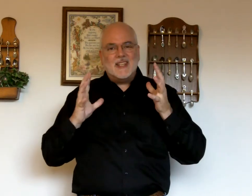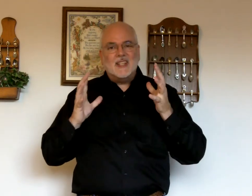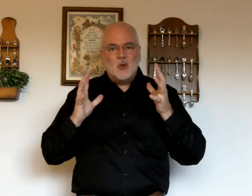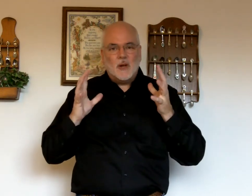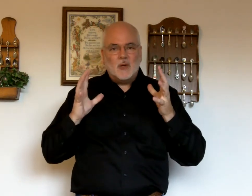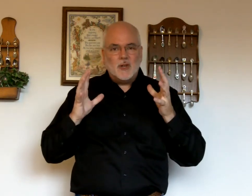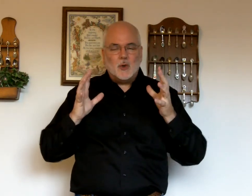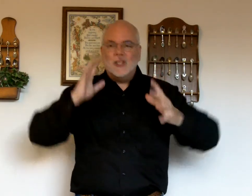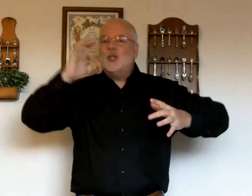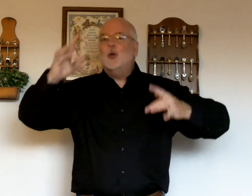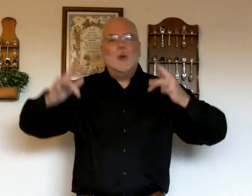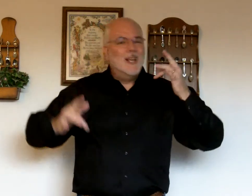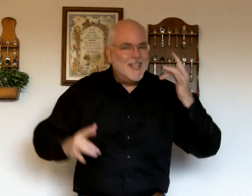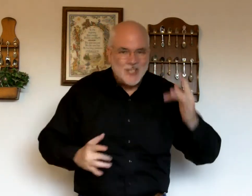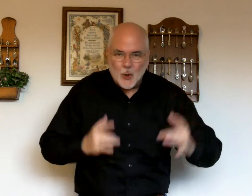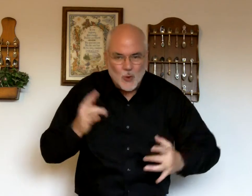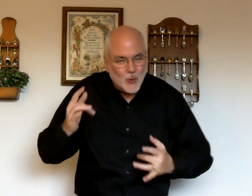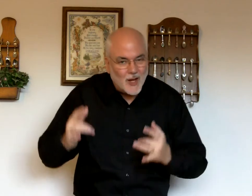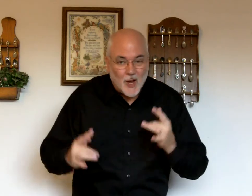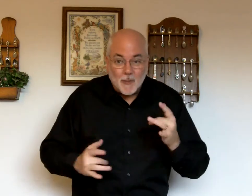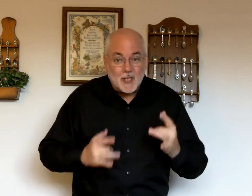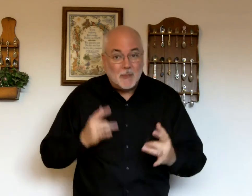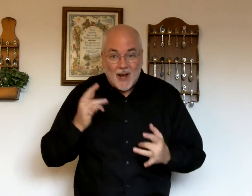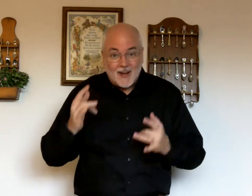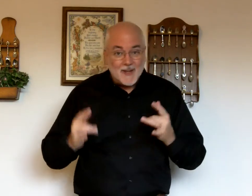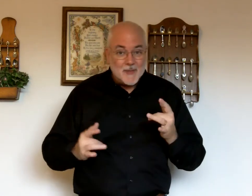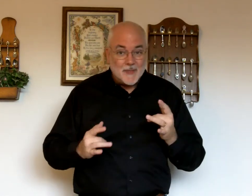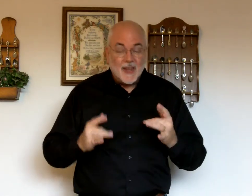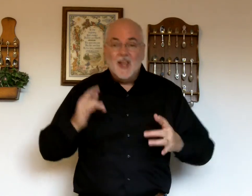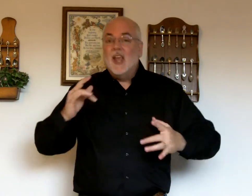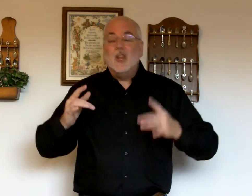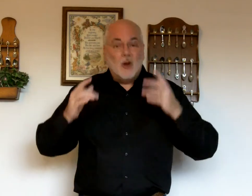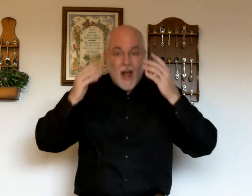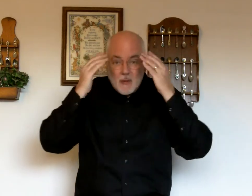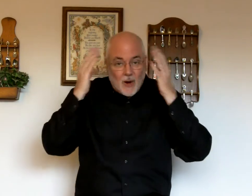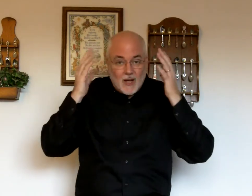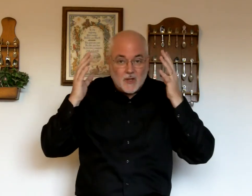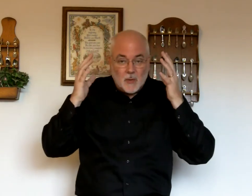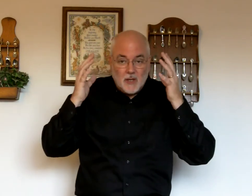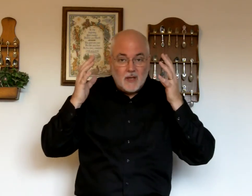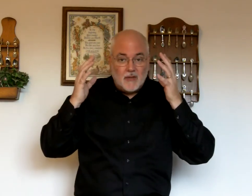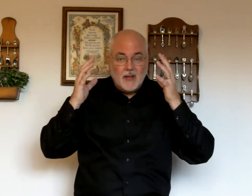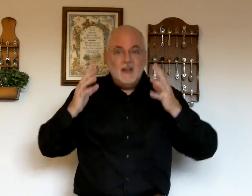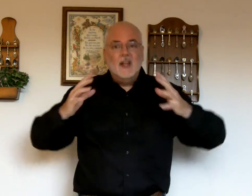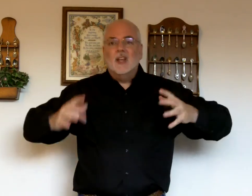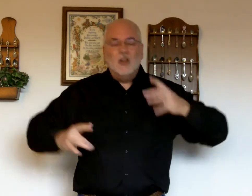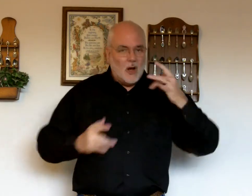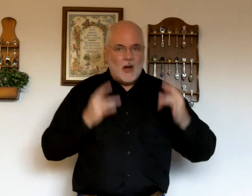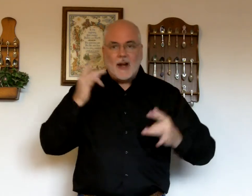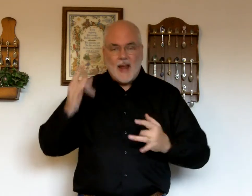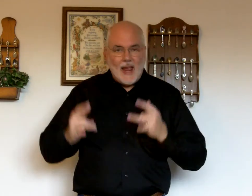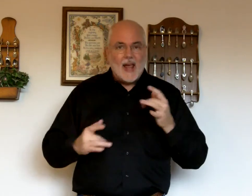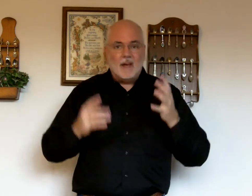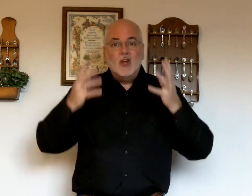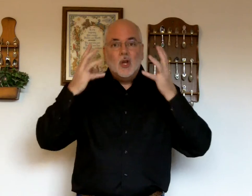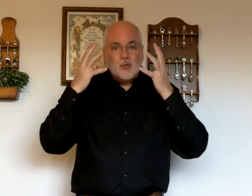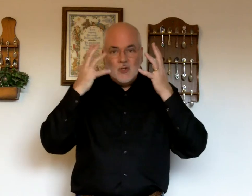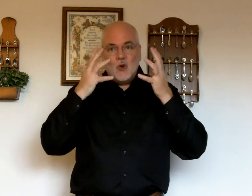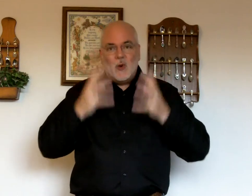is going to rejoice too. So you really ought to be smiling. Your eyebrows ought to be lifted. You ought to have joy